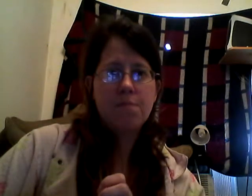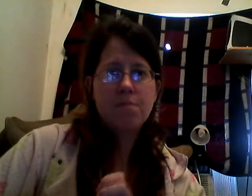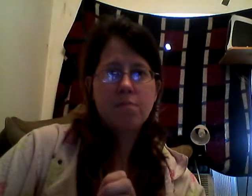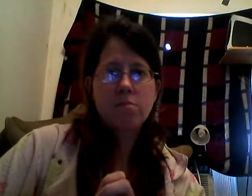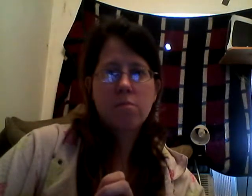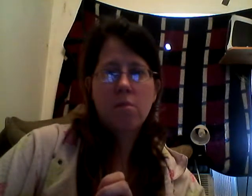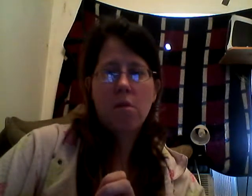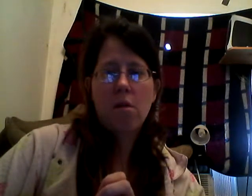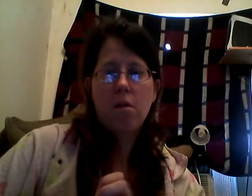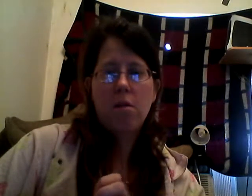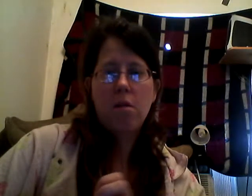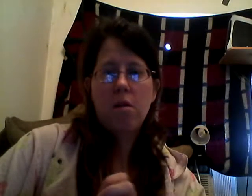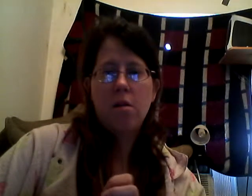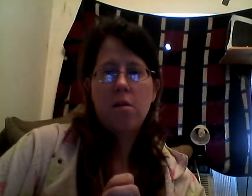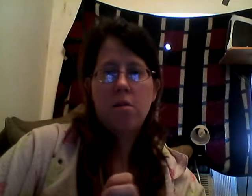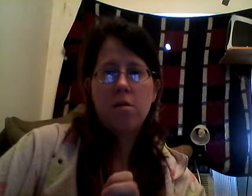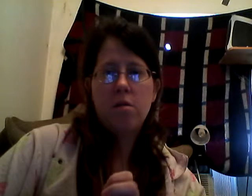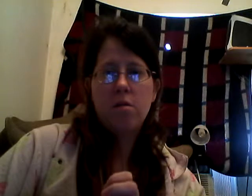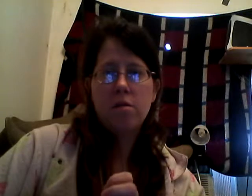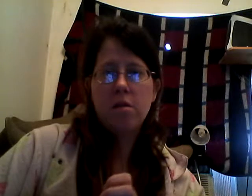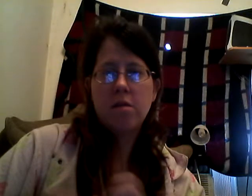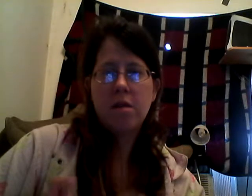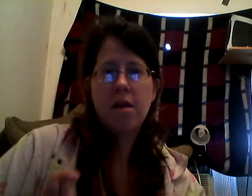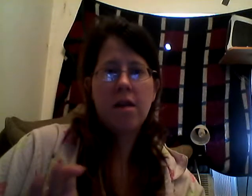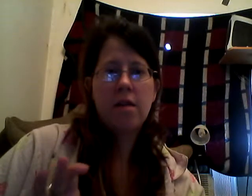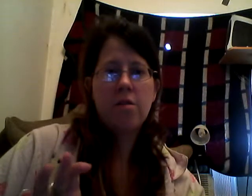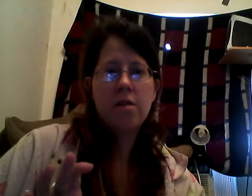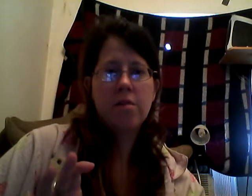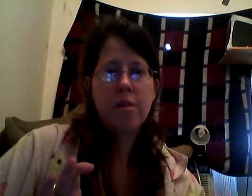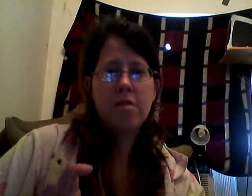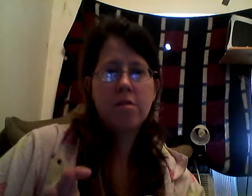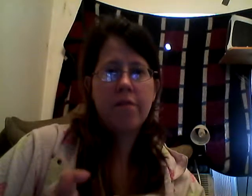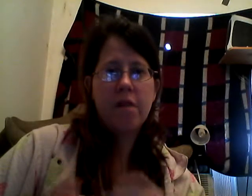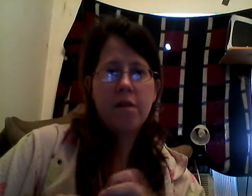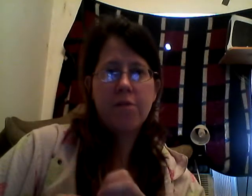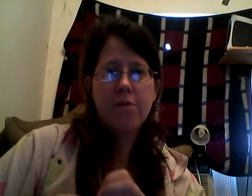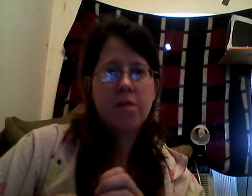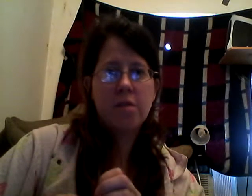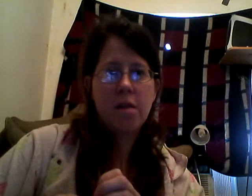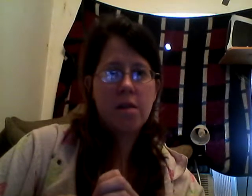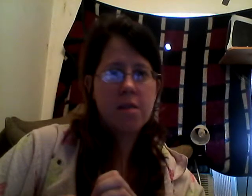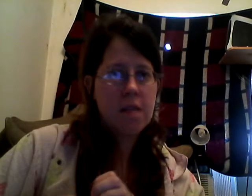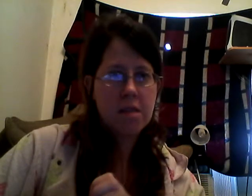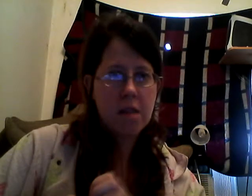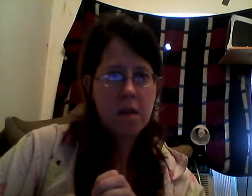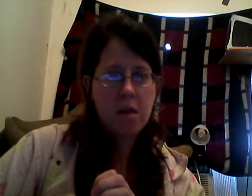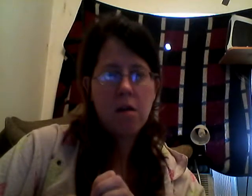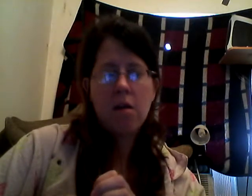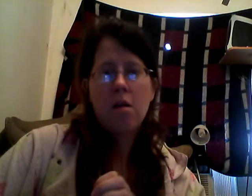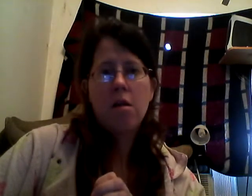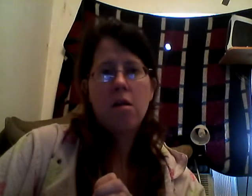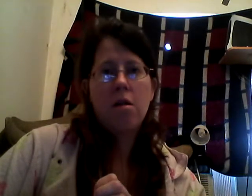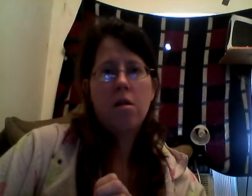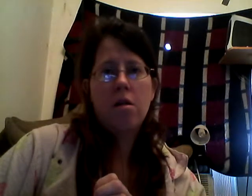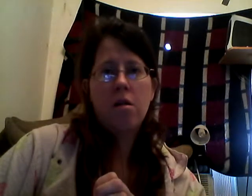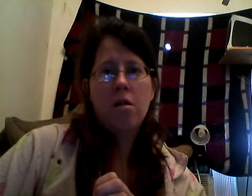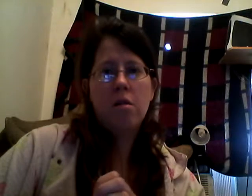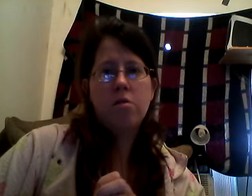and take, I don't need to buy souvenirs, that's not a necessity, uh, don't